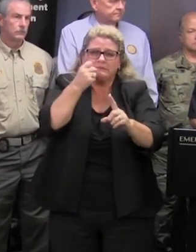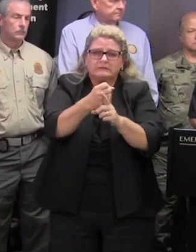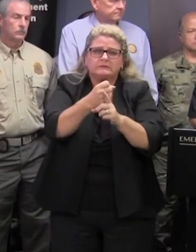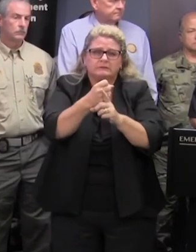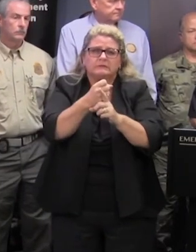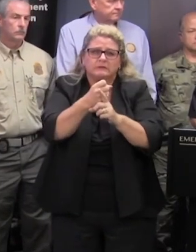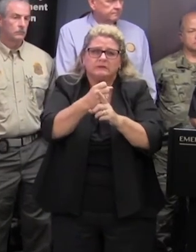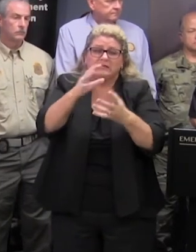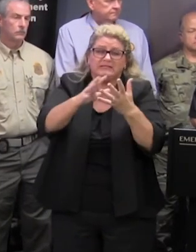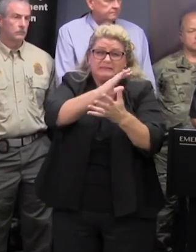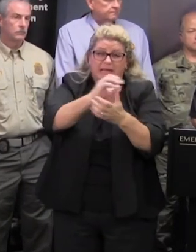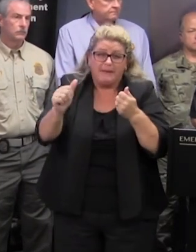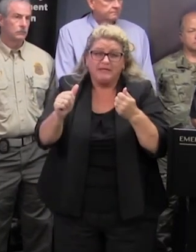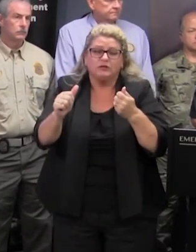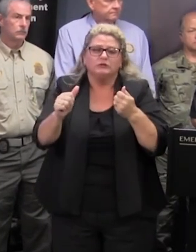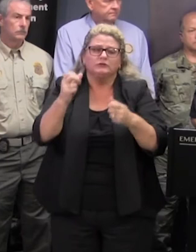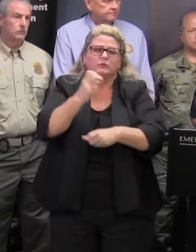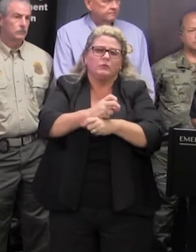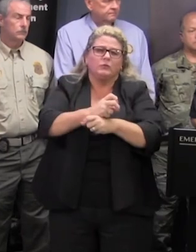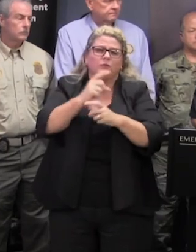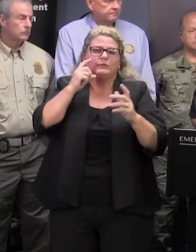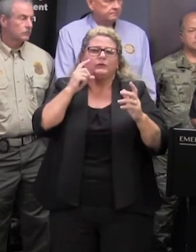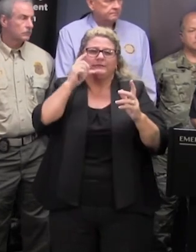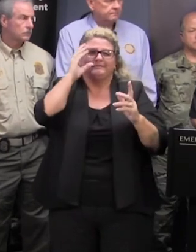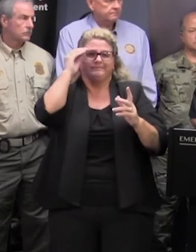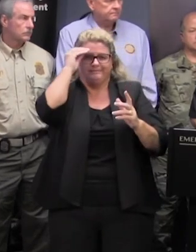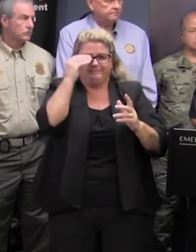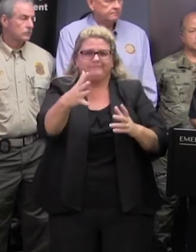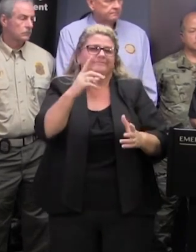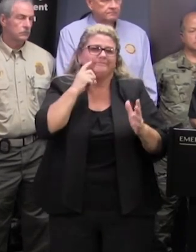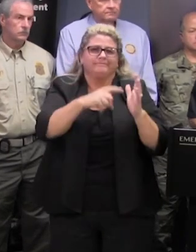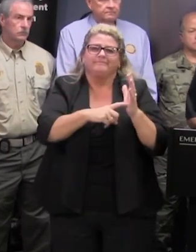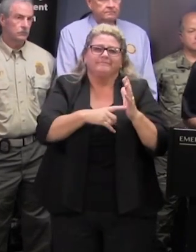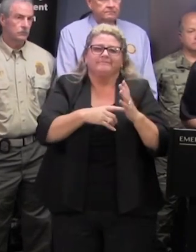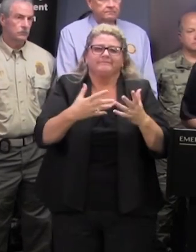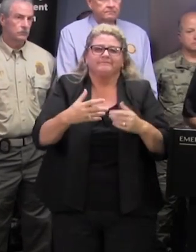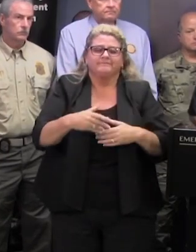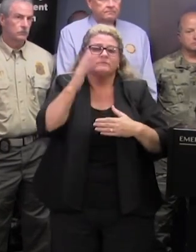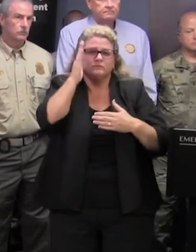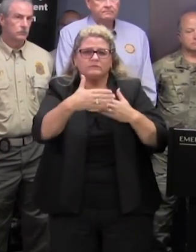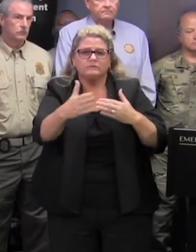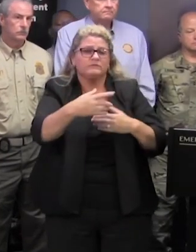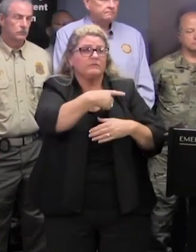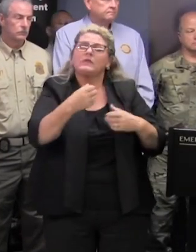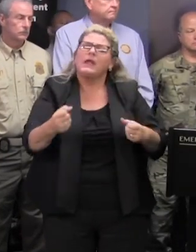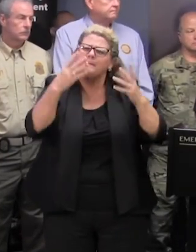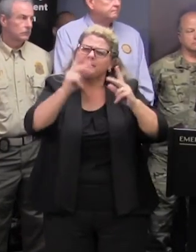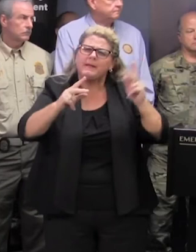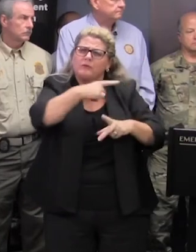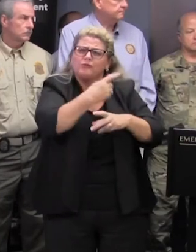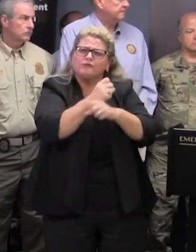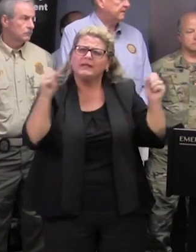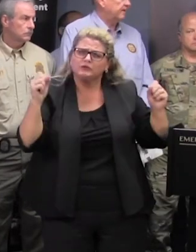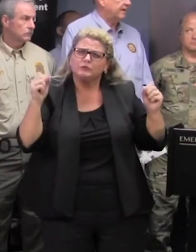how much damage that is kind of hard to tell right now but it's going to affect uh quite a few anyway any rescue numbers yet any rescue